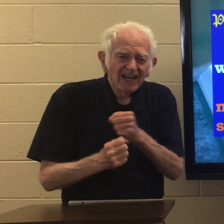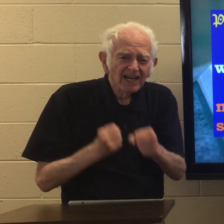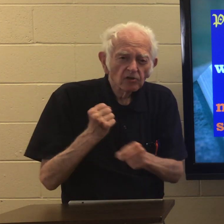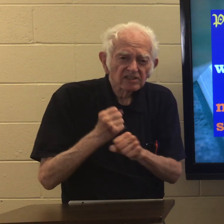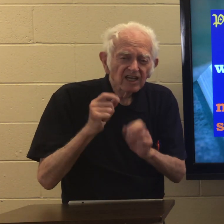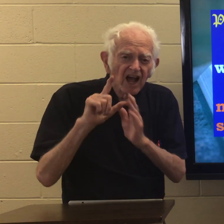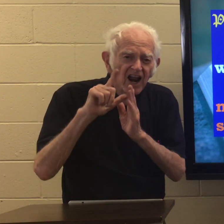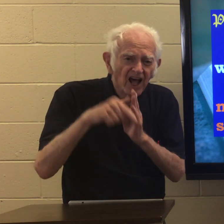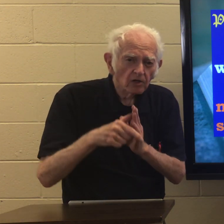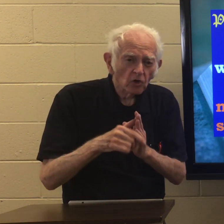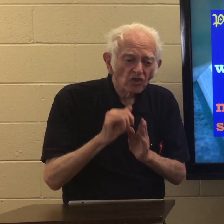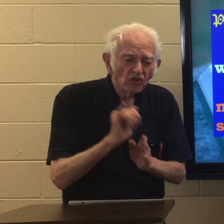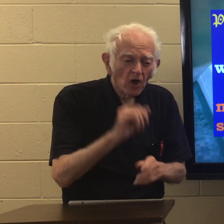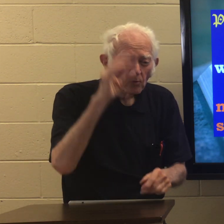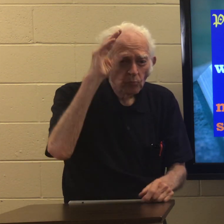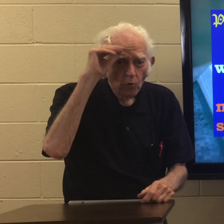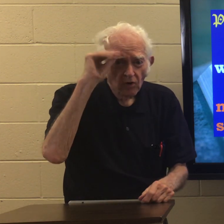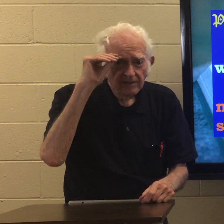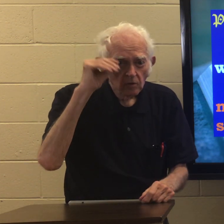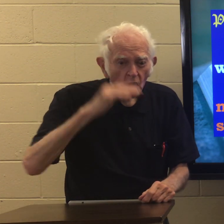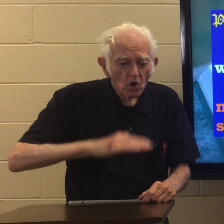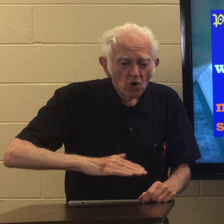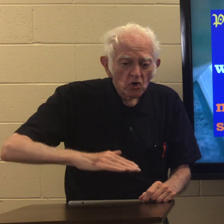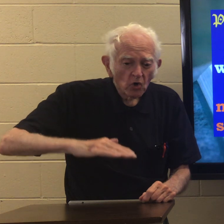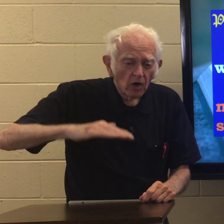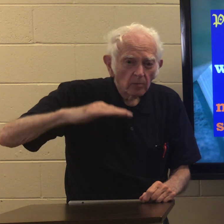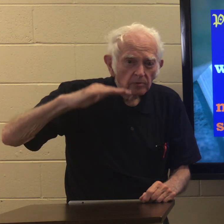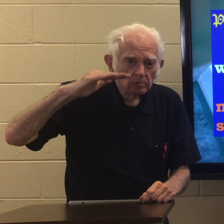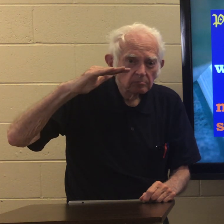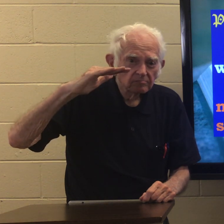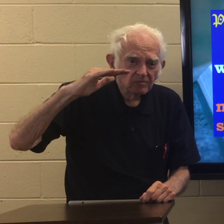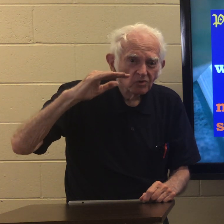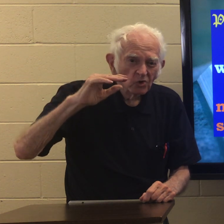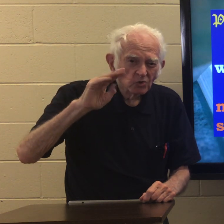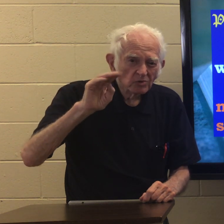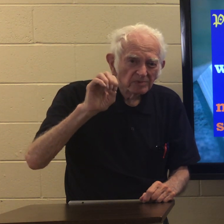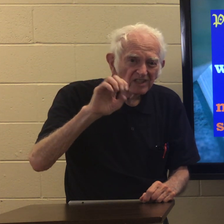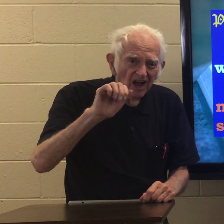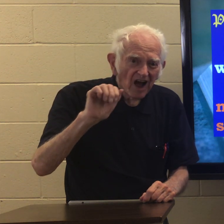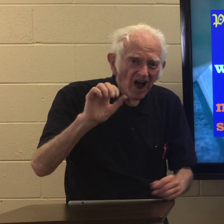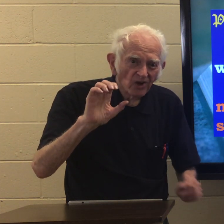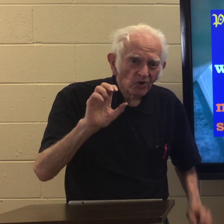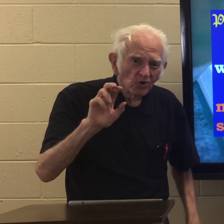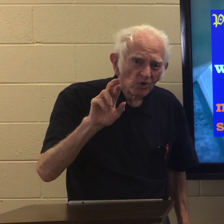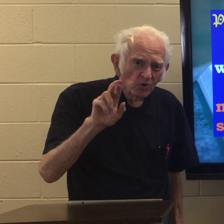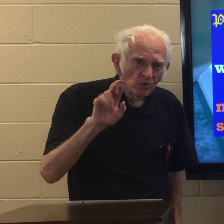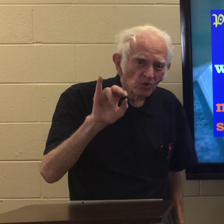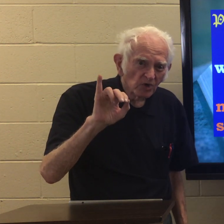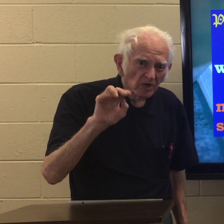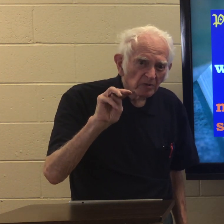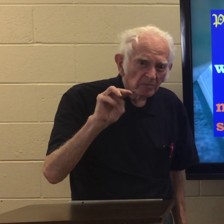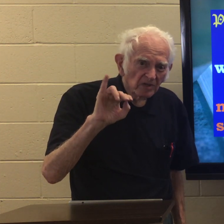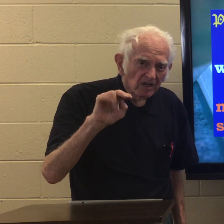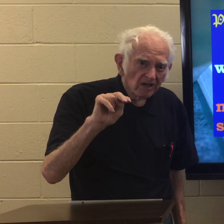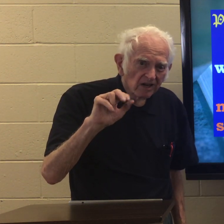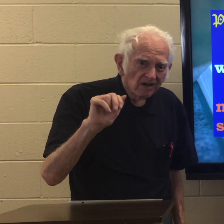Several years later, that boy grew up to be a criminal.